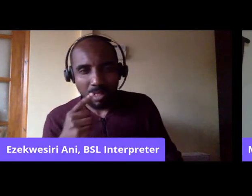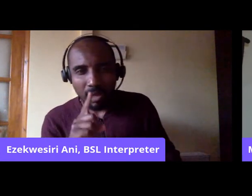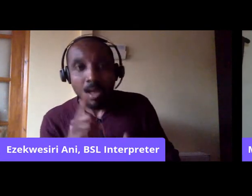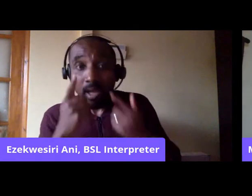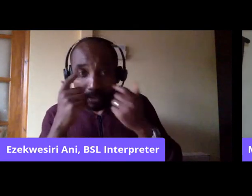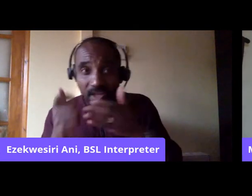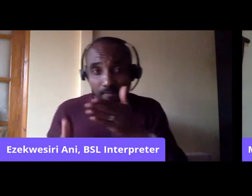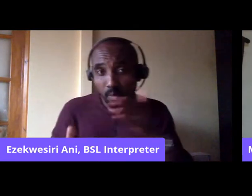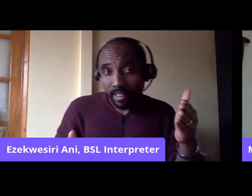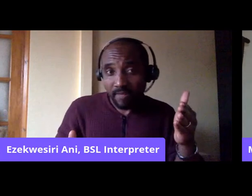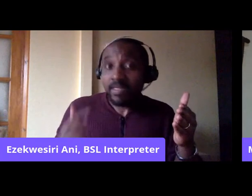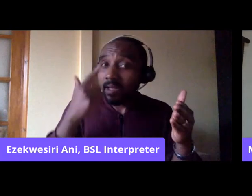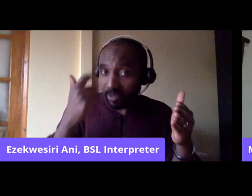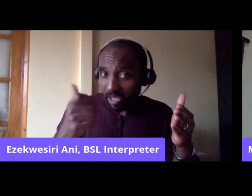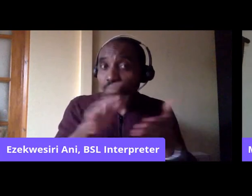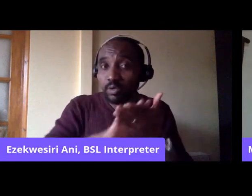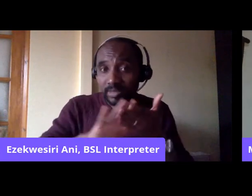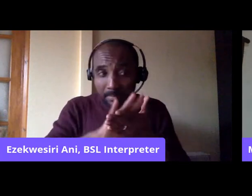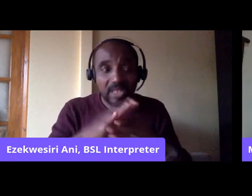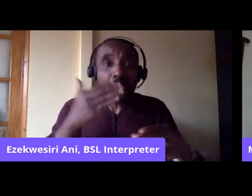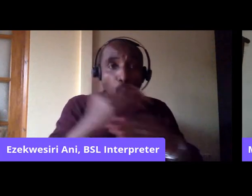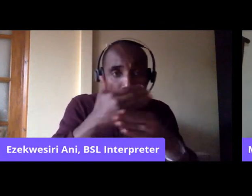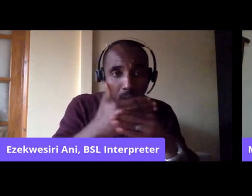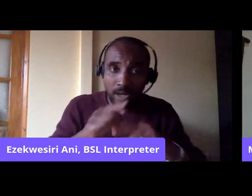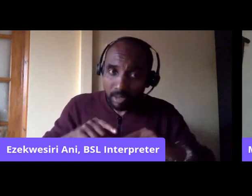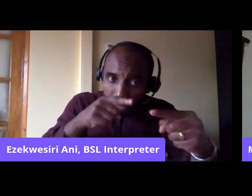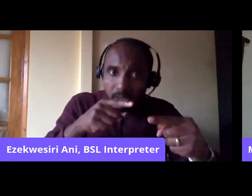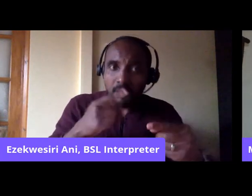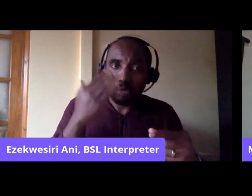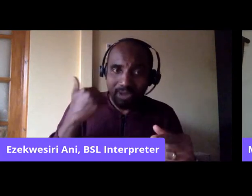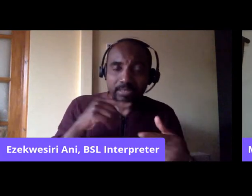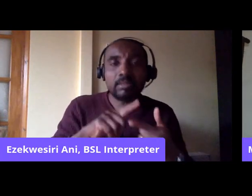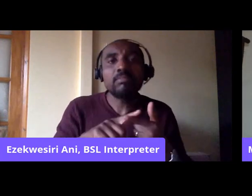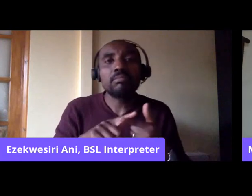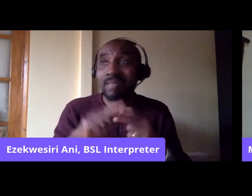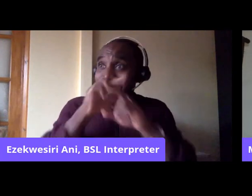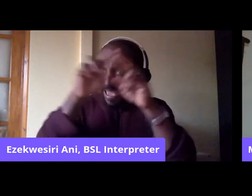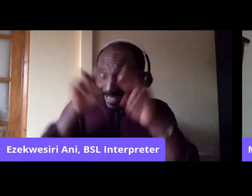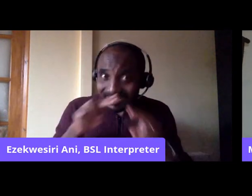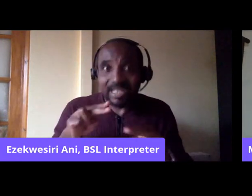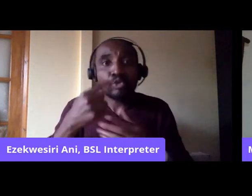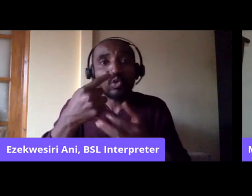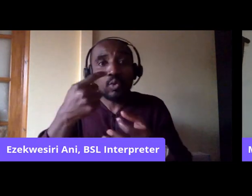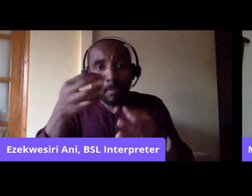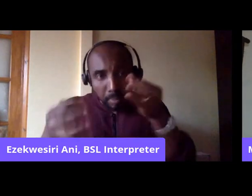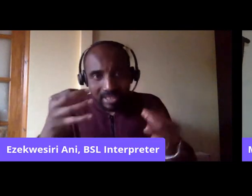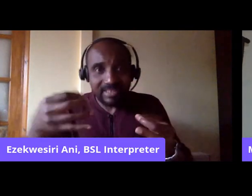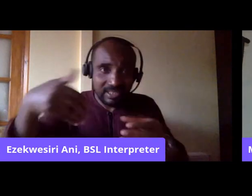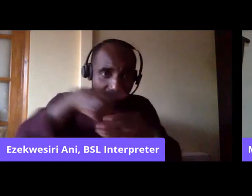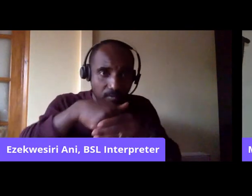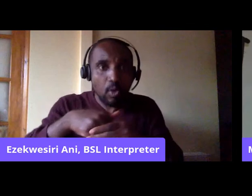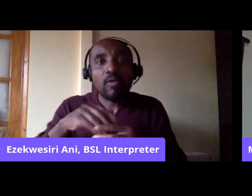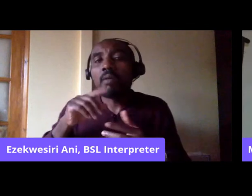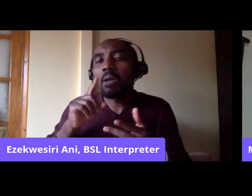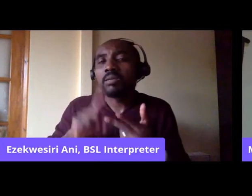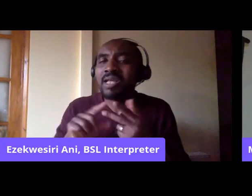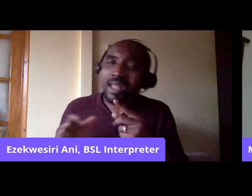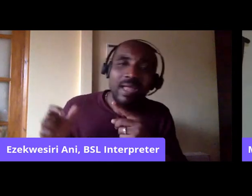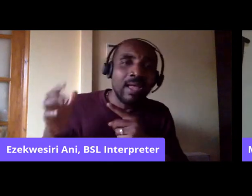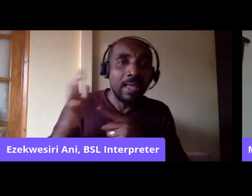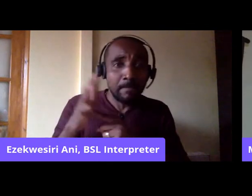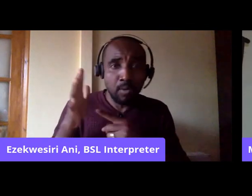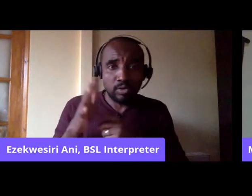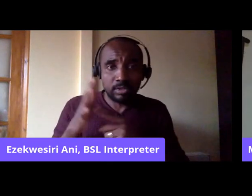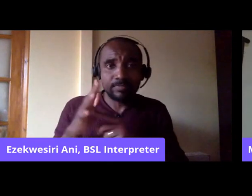And so, you know, that means fighting racism in the workplace. It also means having a more internationalist politics, but most importantly, an internationalist politics